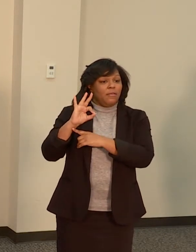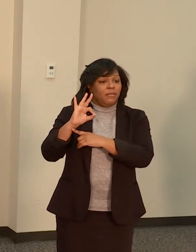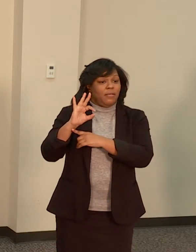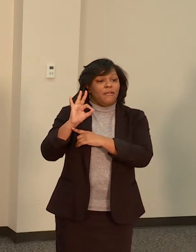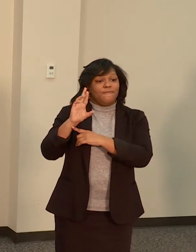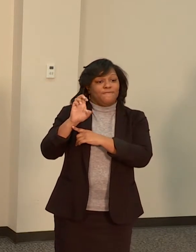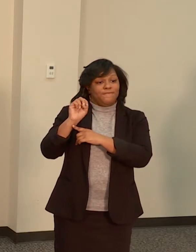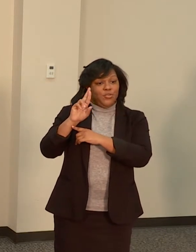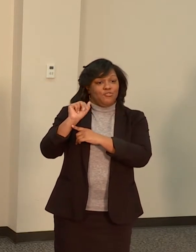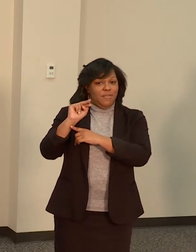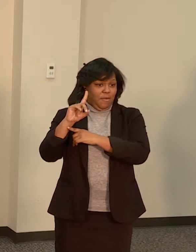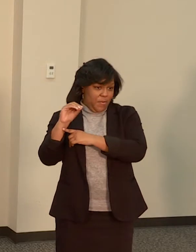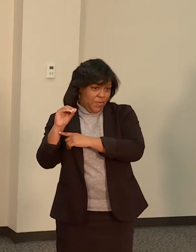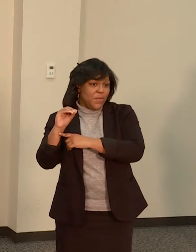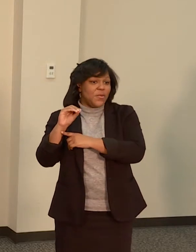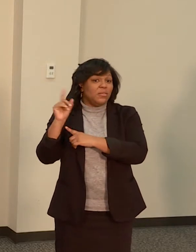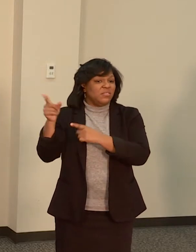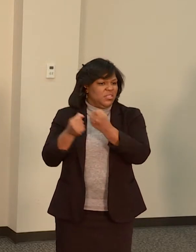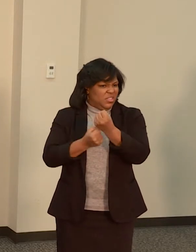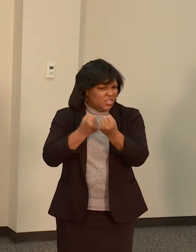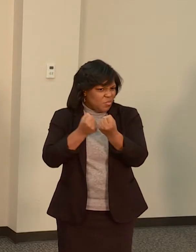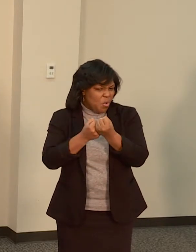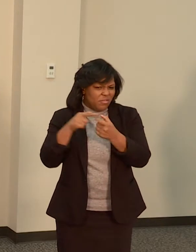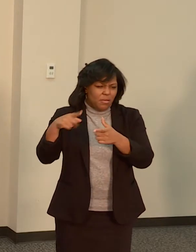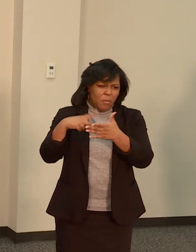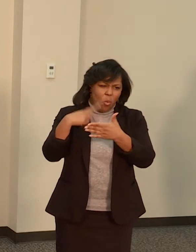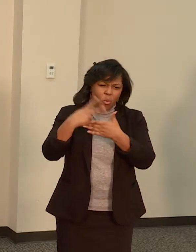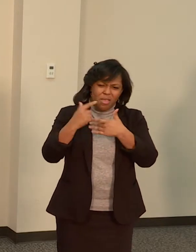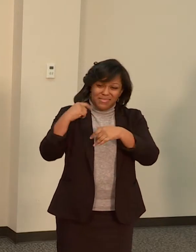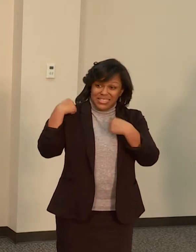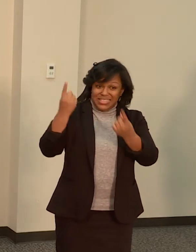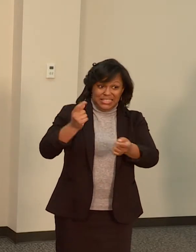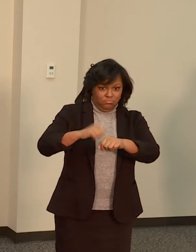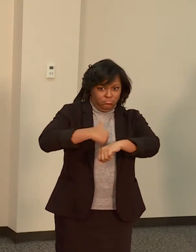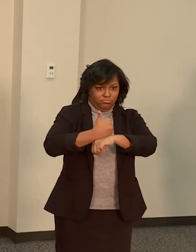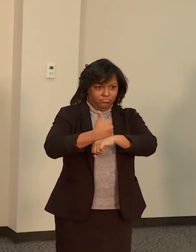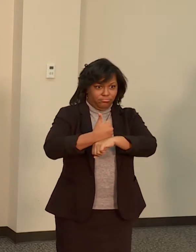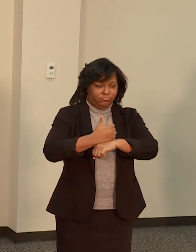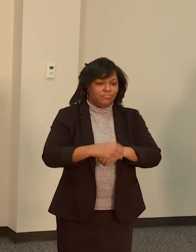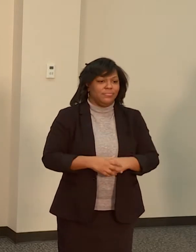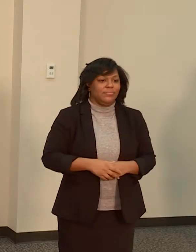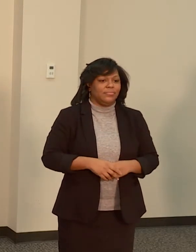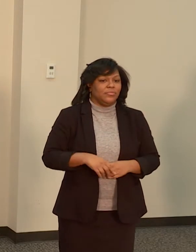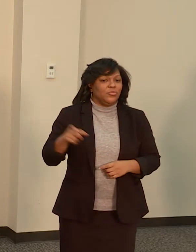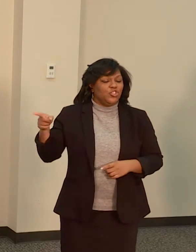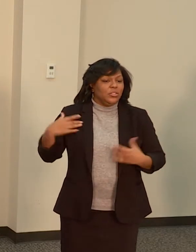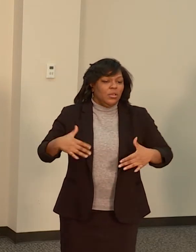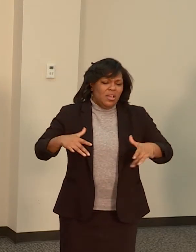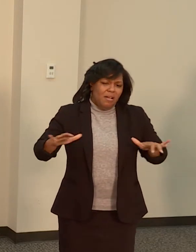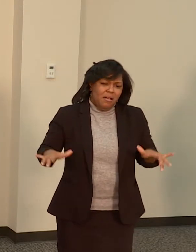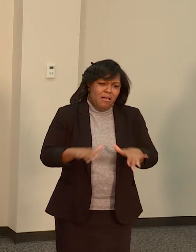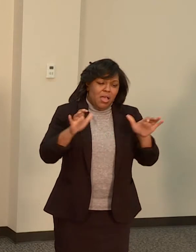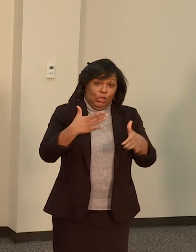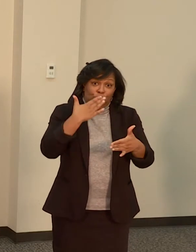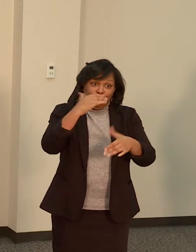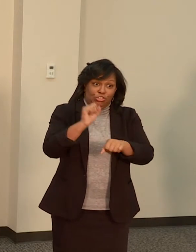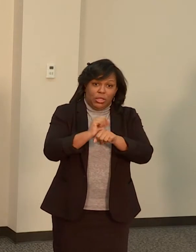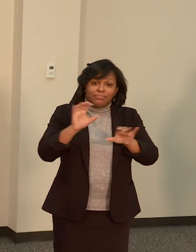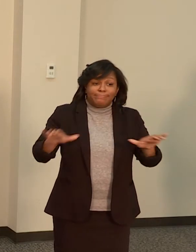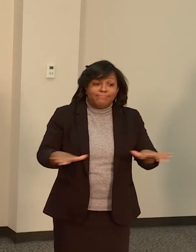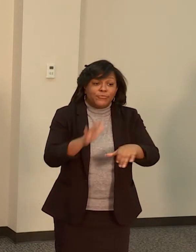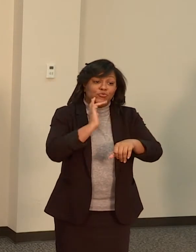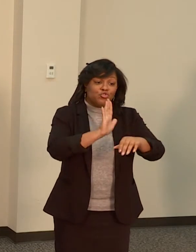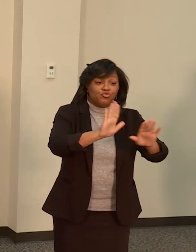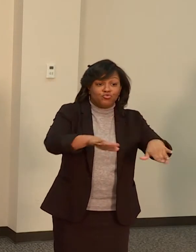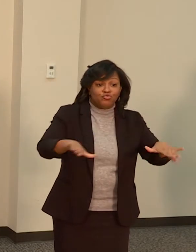proponent of this program since day one and has done such good work for both children as well as those facing homelessness over at